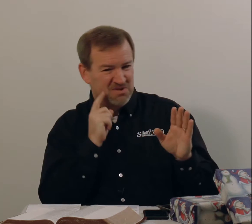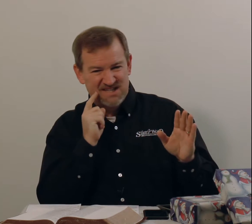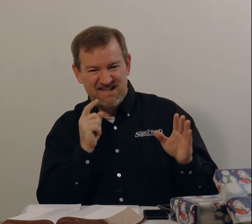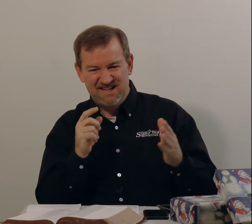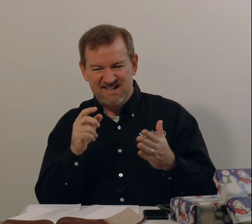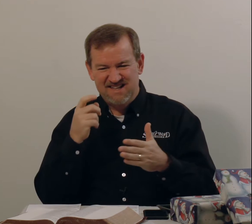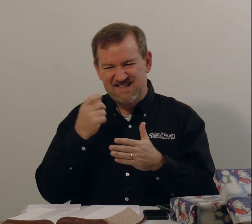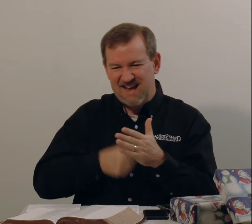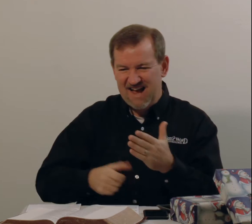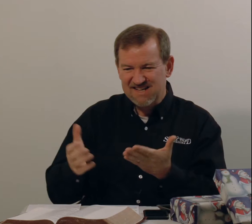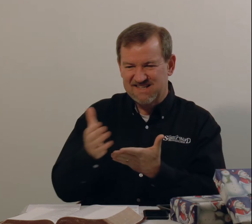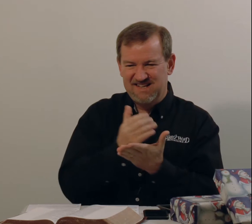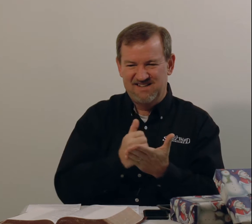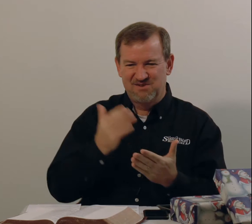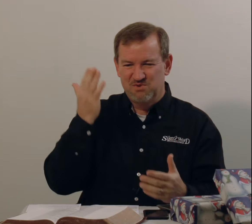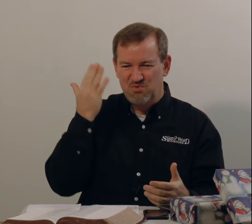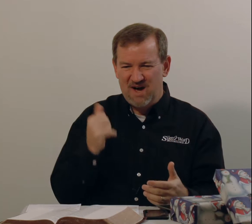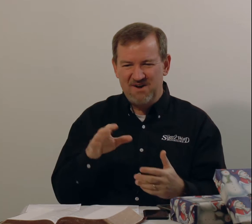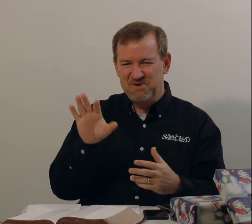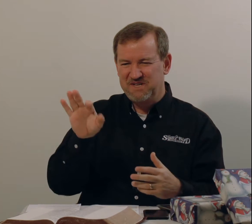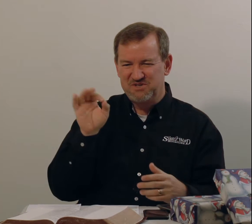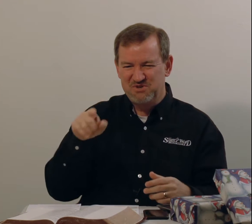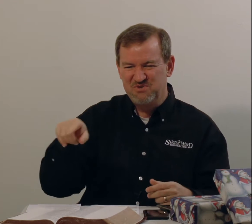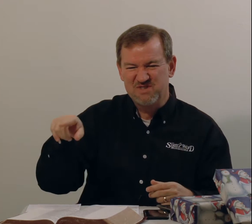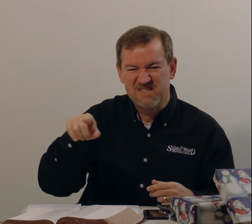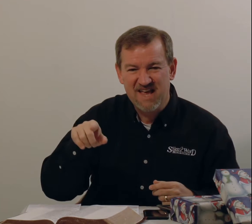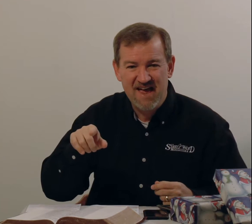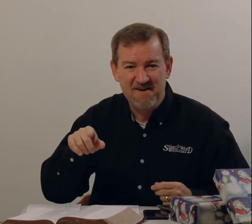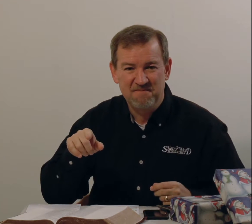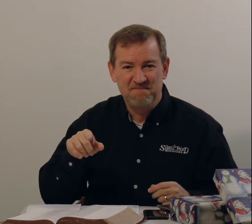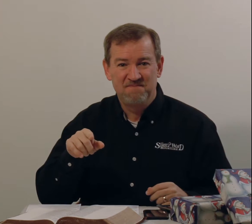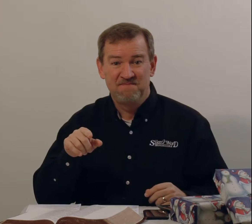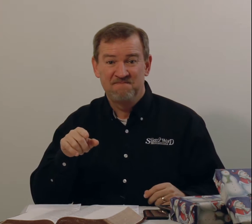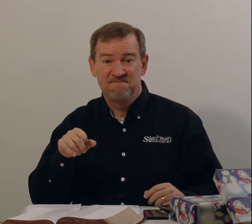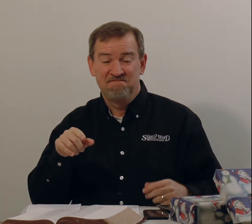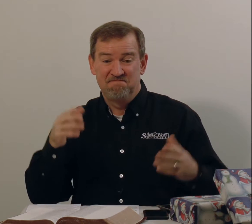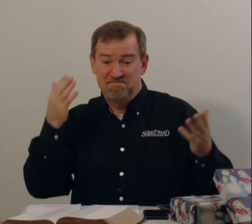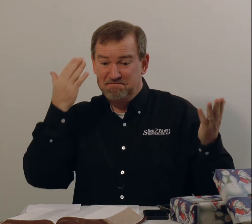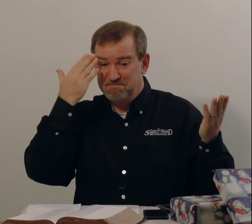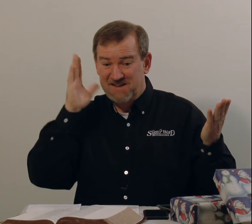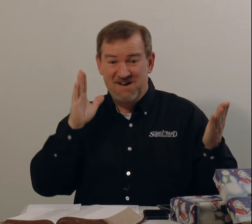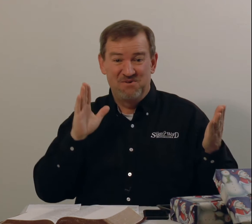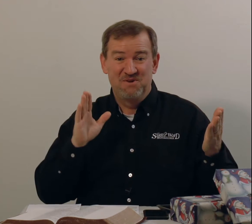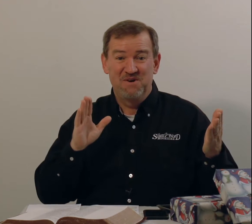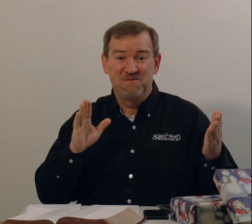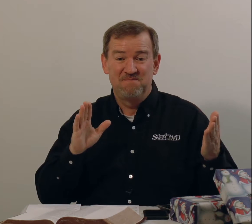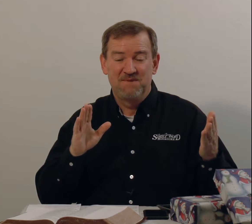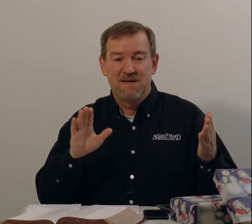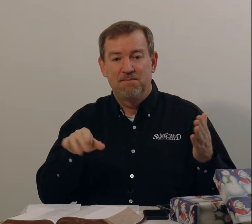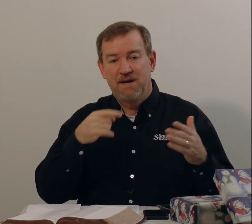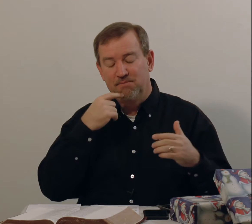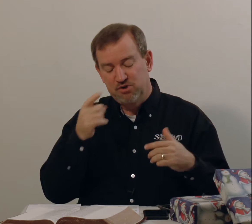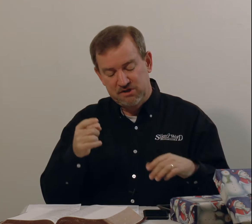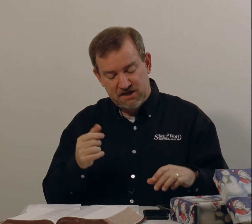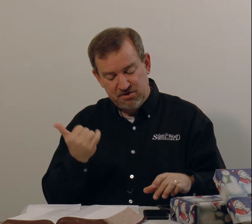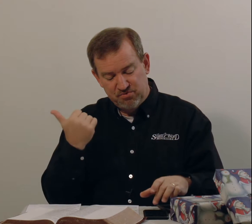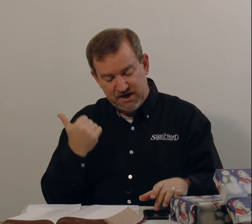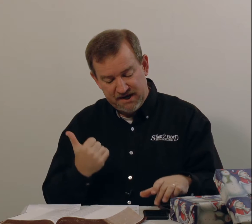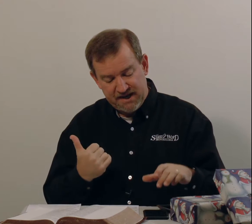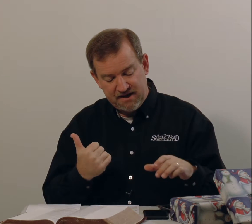would say tax collectors. Why would he choose them? I don't know. But I'm going to tell you right now